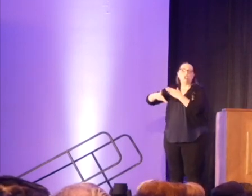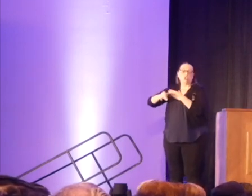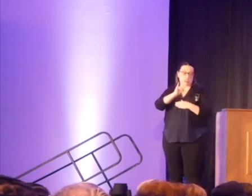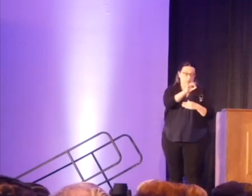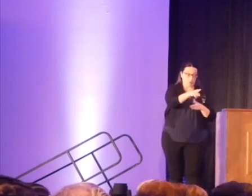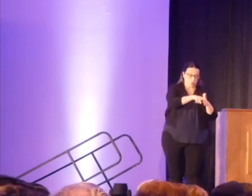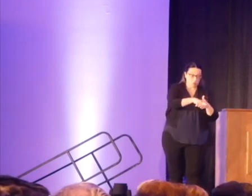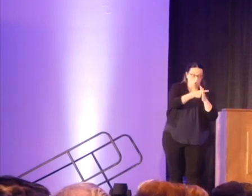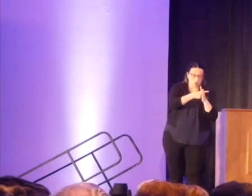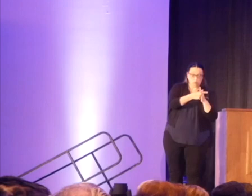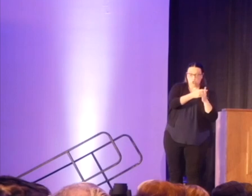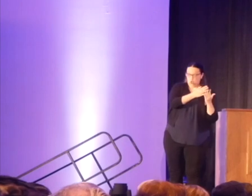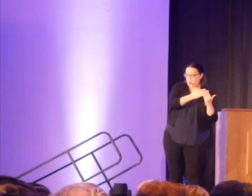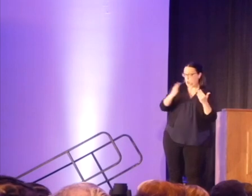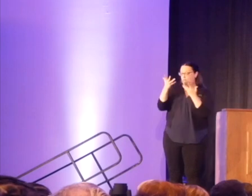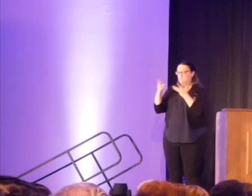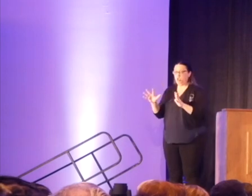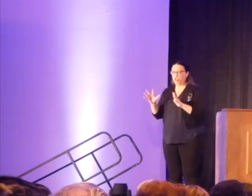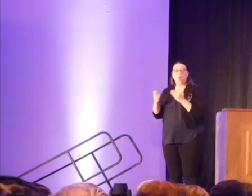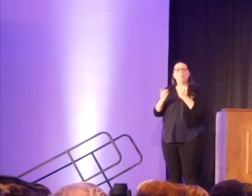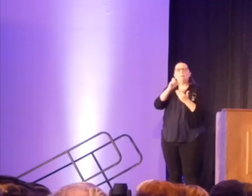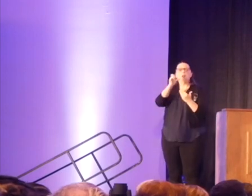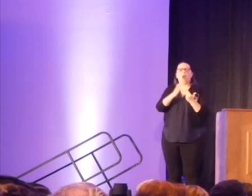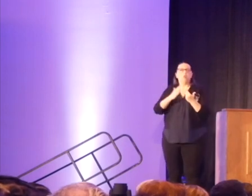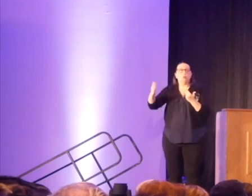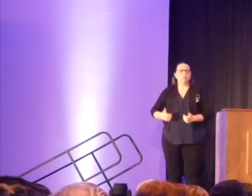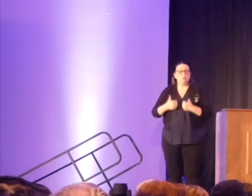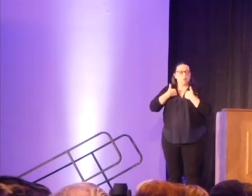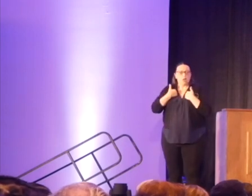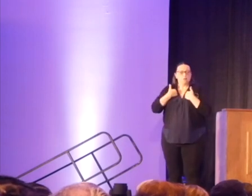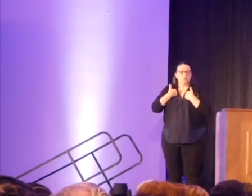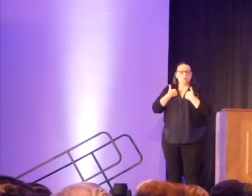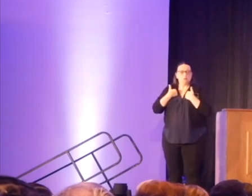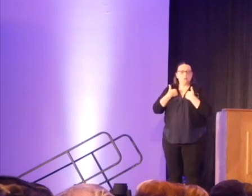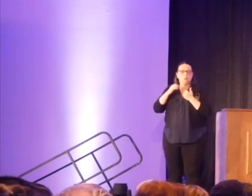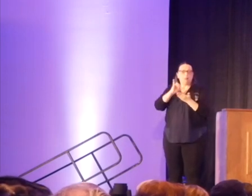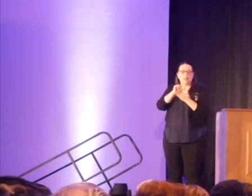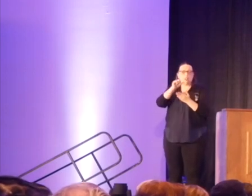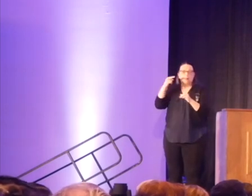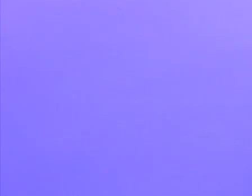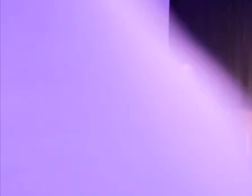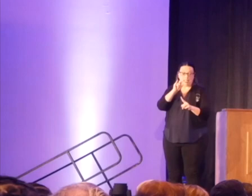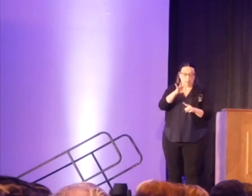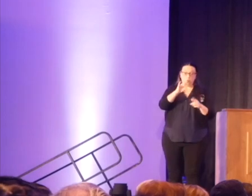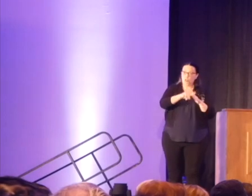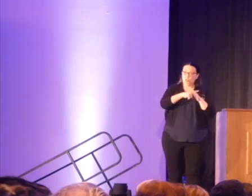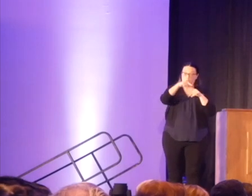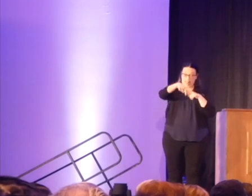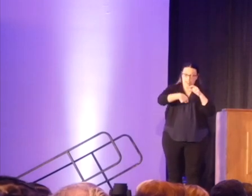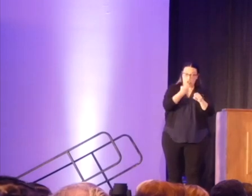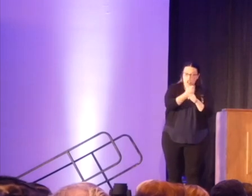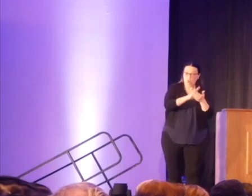finish it. Whether or not you do it for the rest of your life is irrelevant. If you start this year in college, you finish this year in